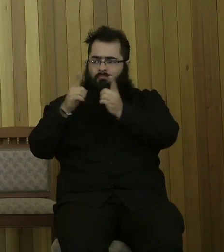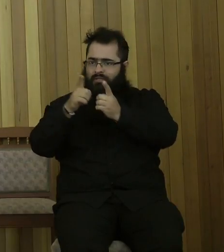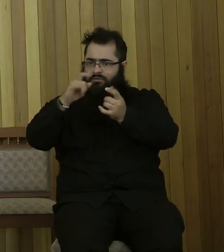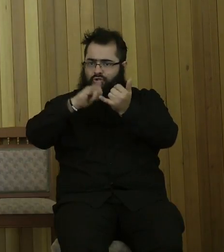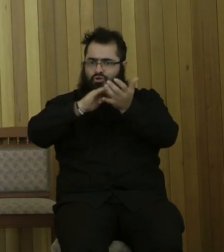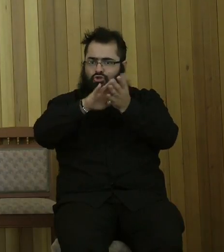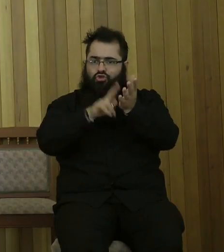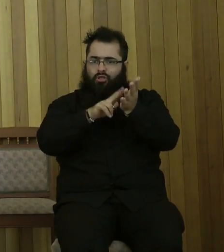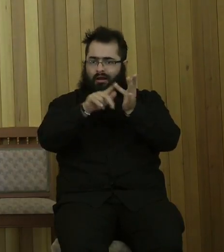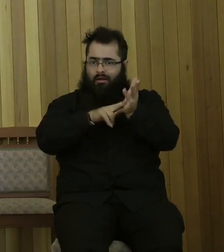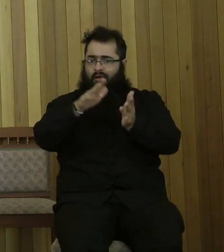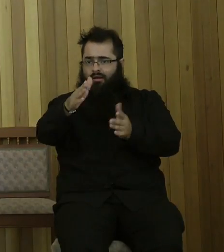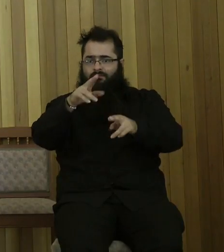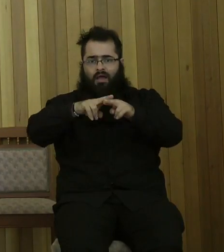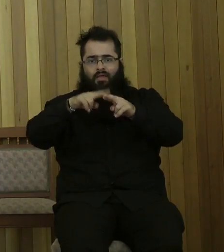I knew Mark's father.